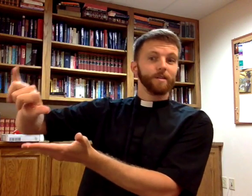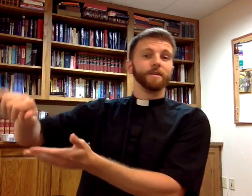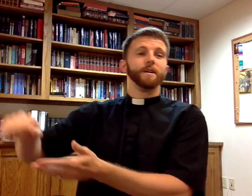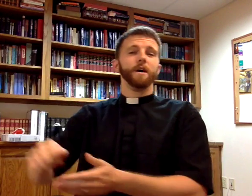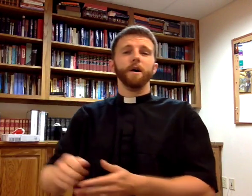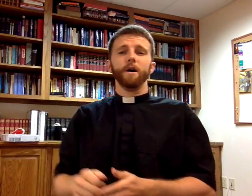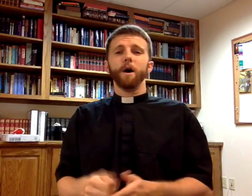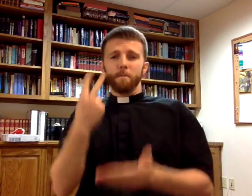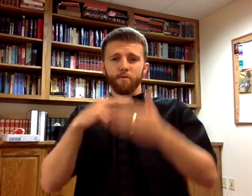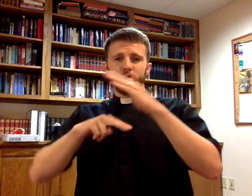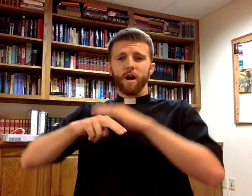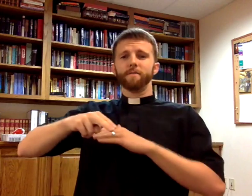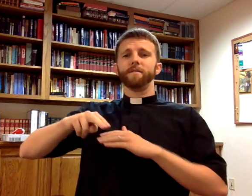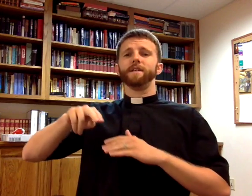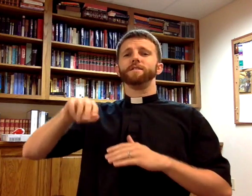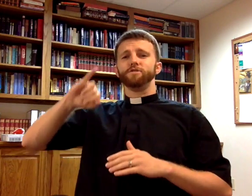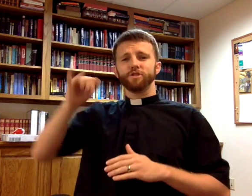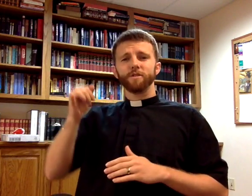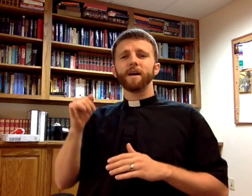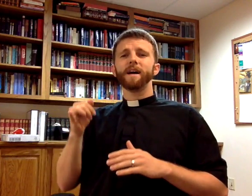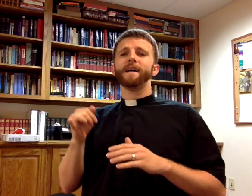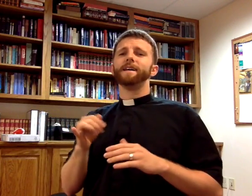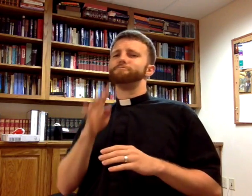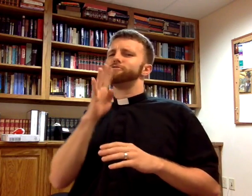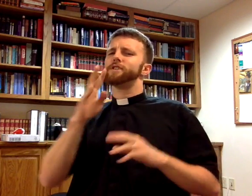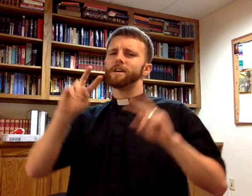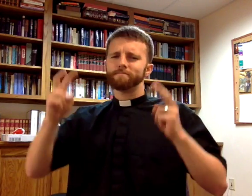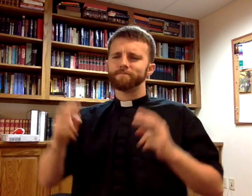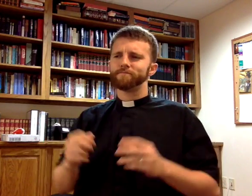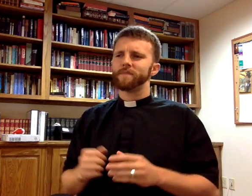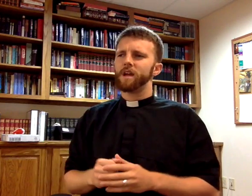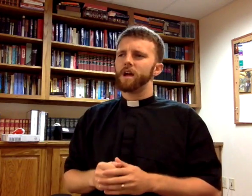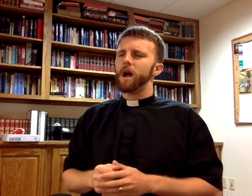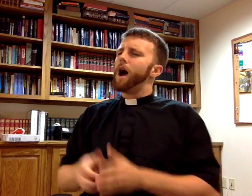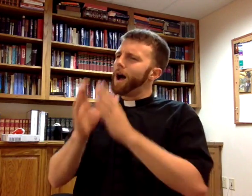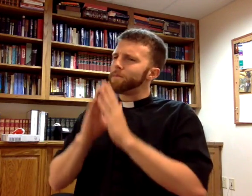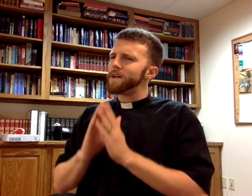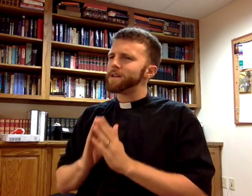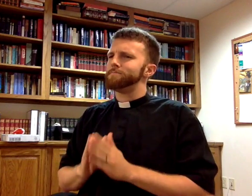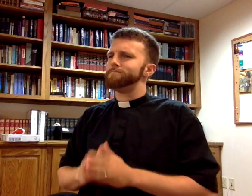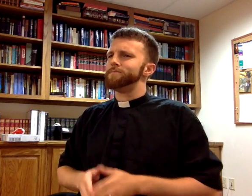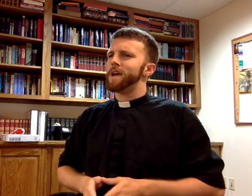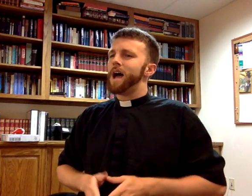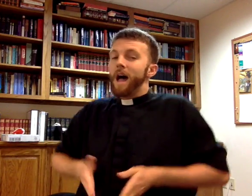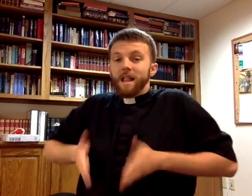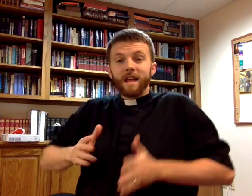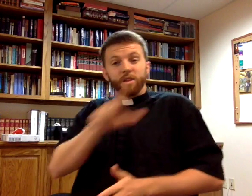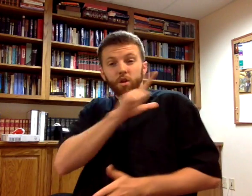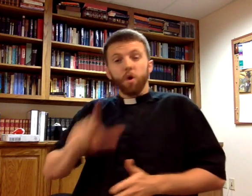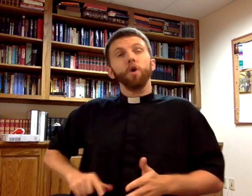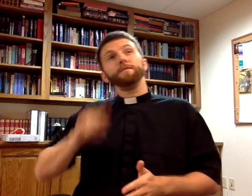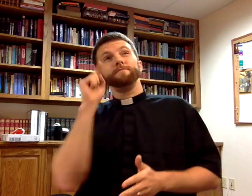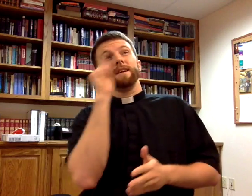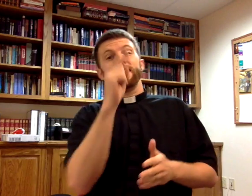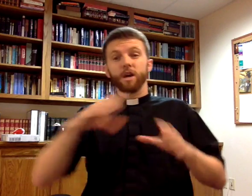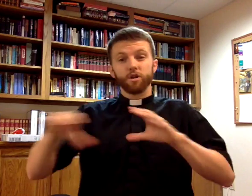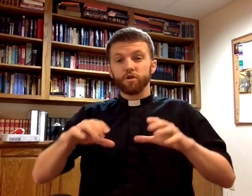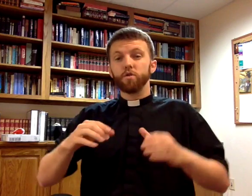May the Lord do so. May the Lord make the words that you have prophesied come true, and bring back to this